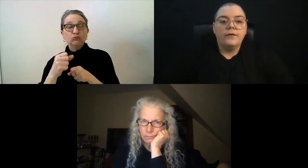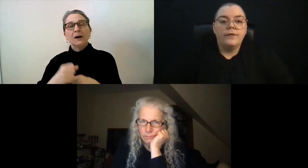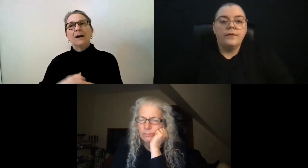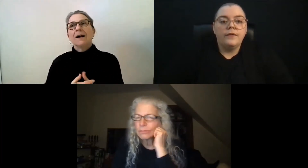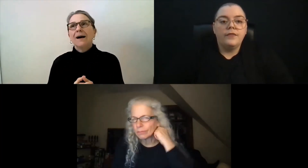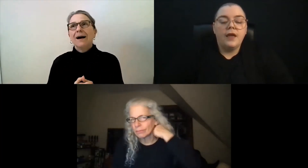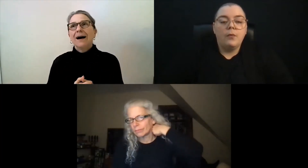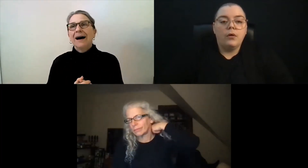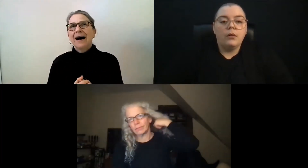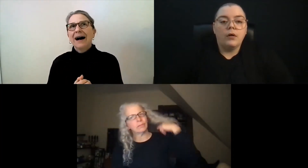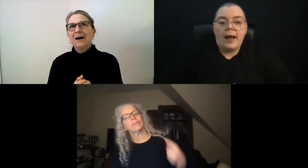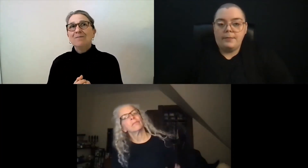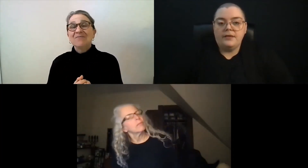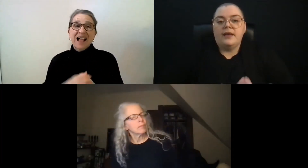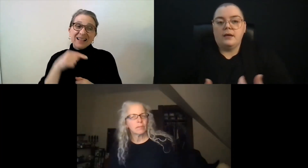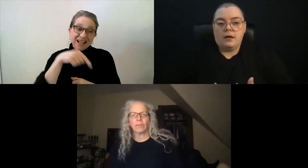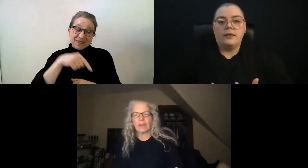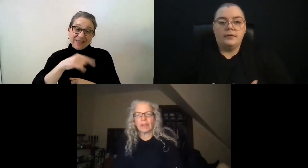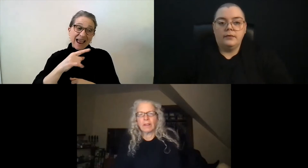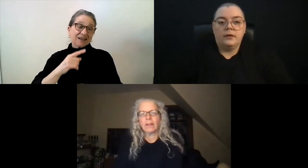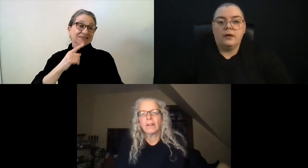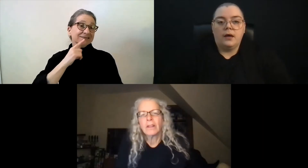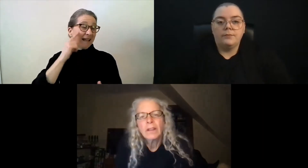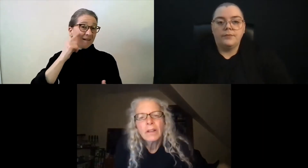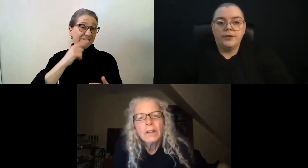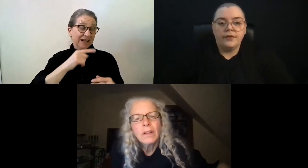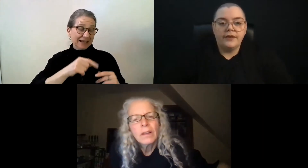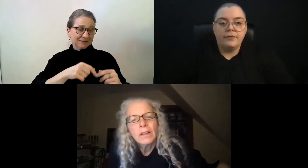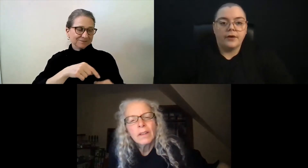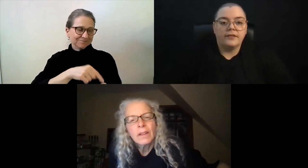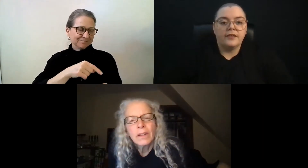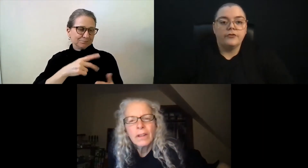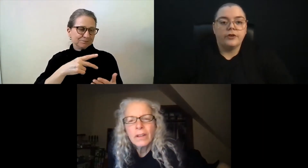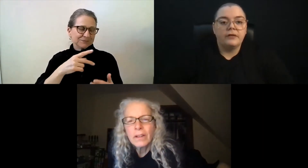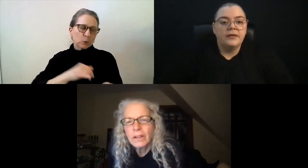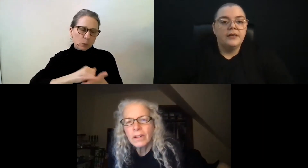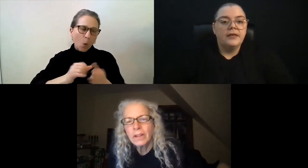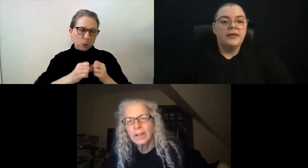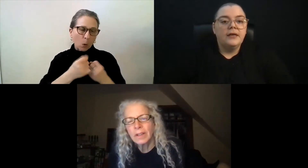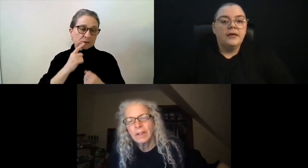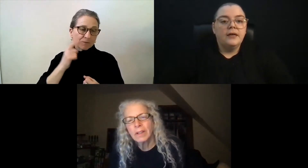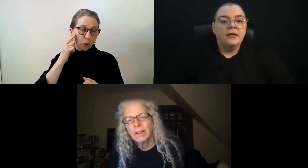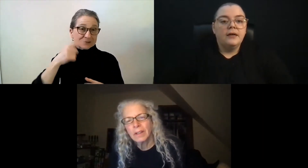And they were happy to take on, you know, the Deaf organization.